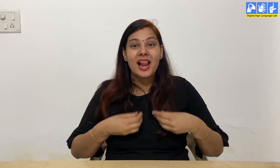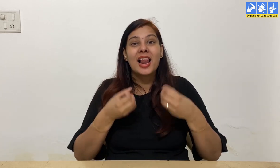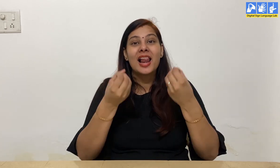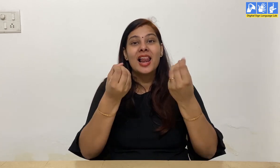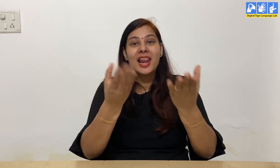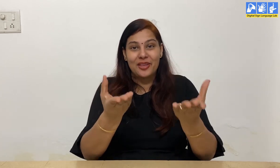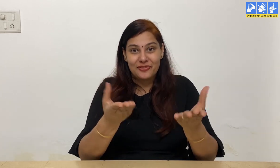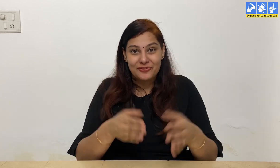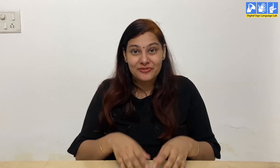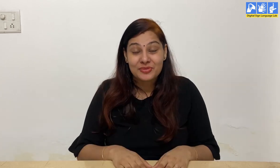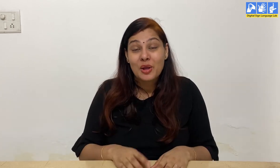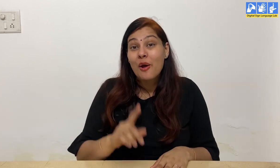I will give you an illustration.